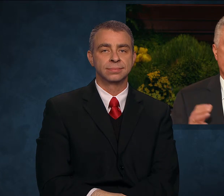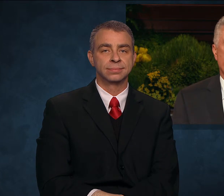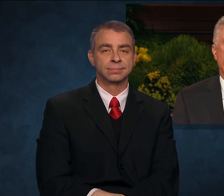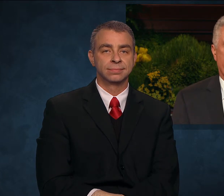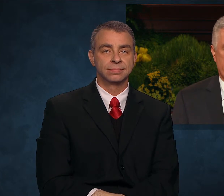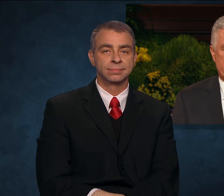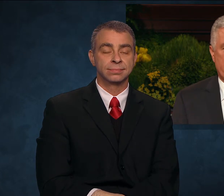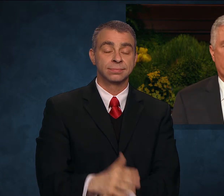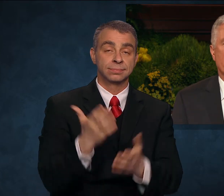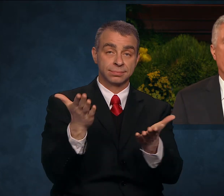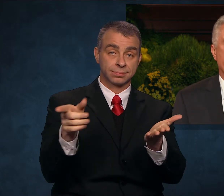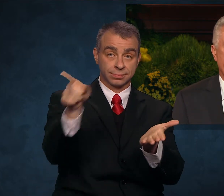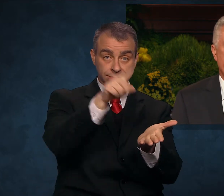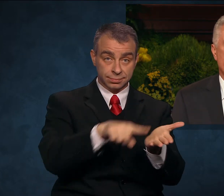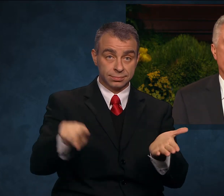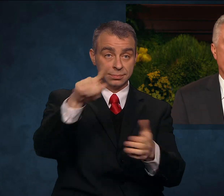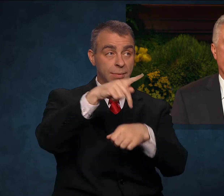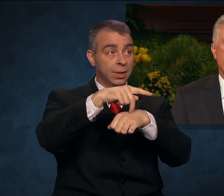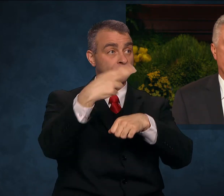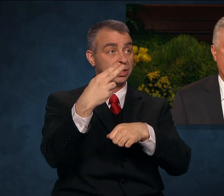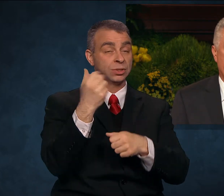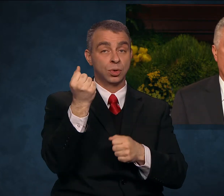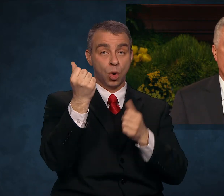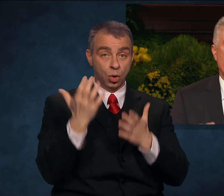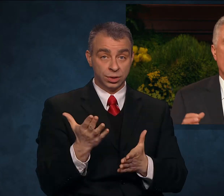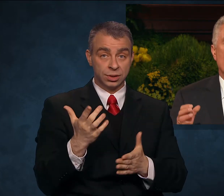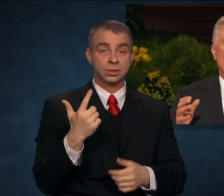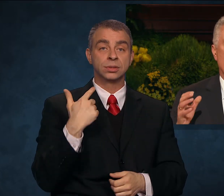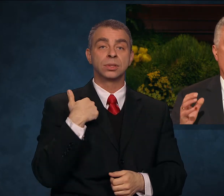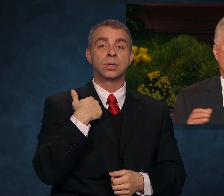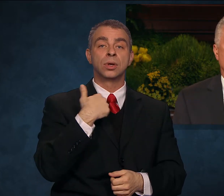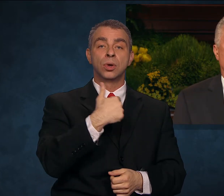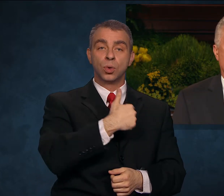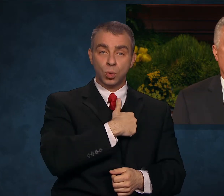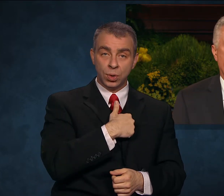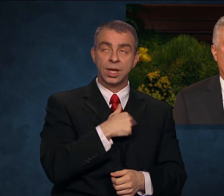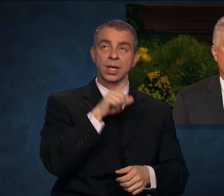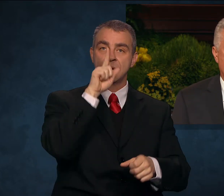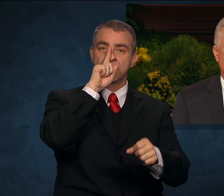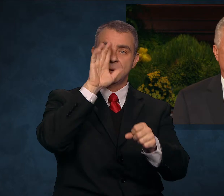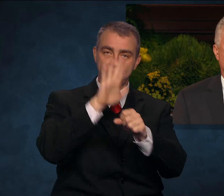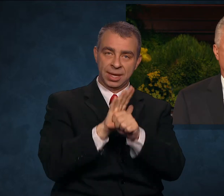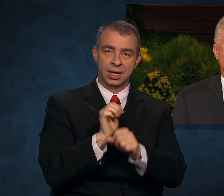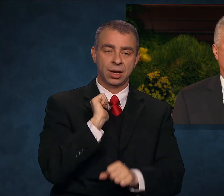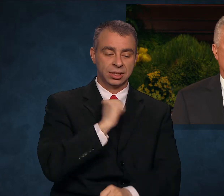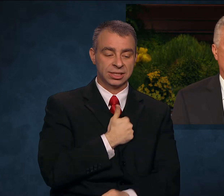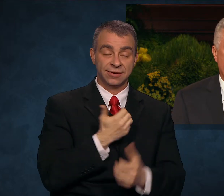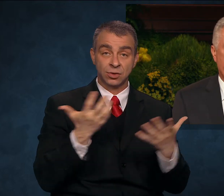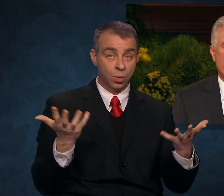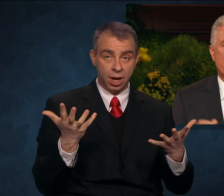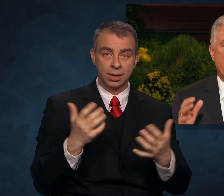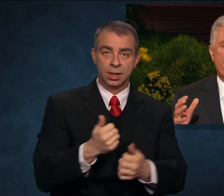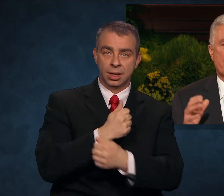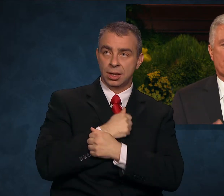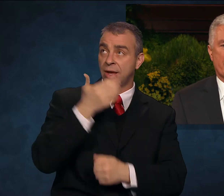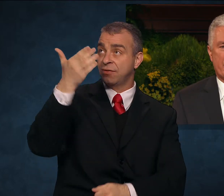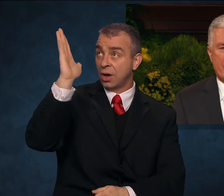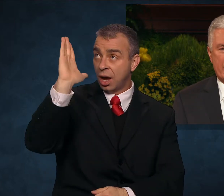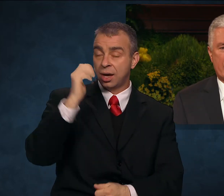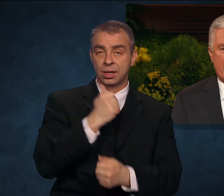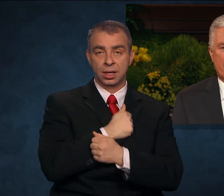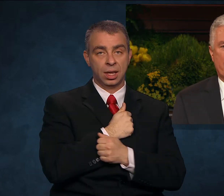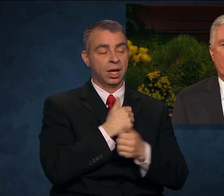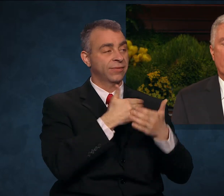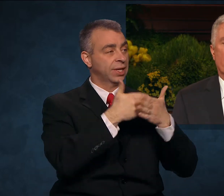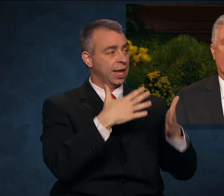as priesthood bearers have committed to be a people who love God and our neighbor and are willing to demonstrate